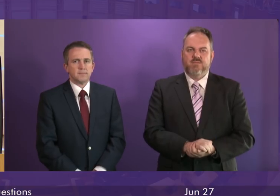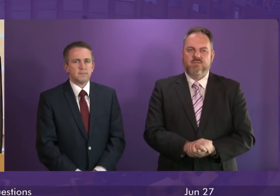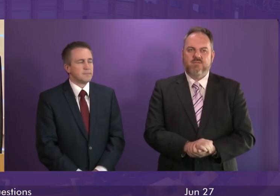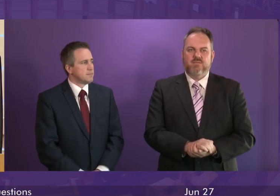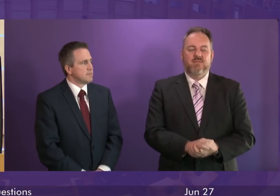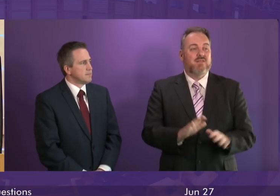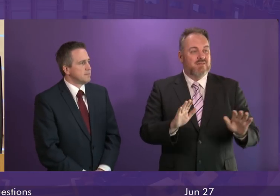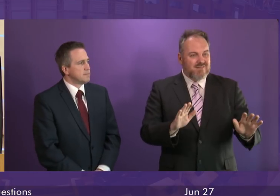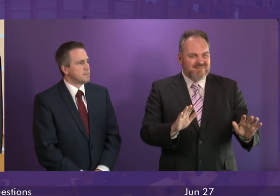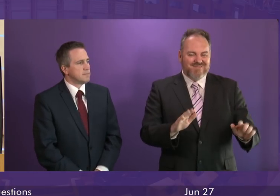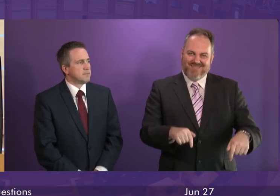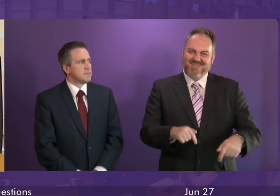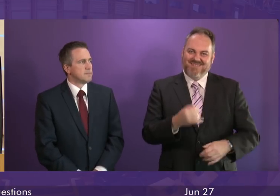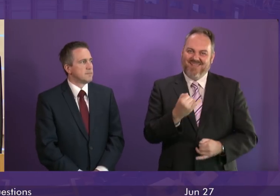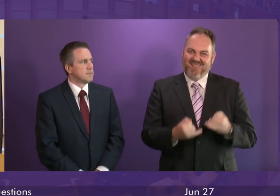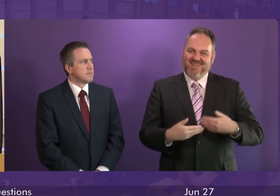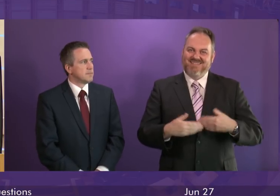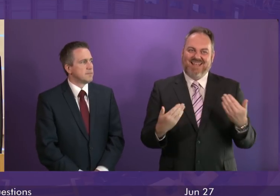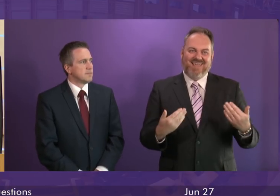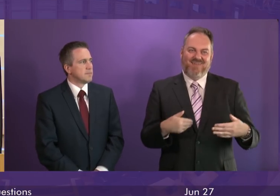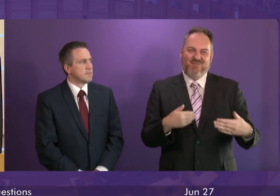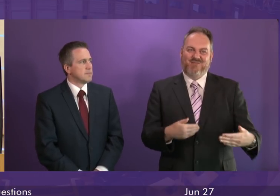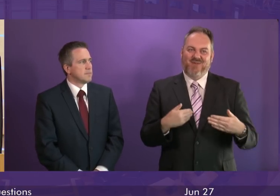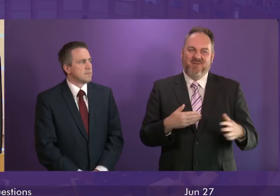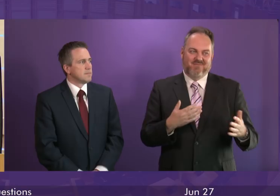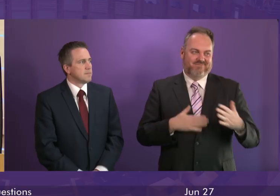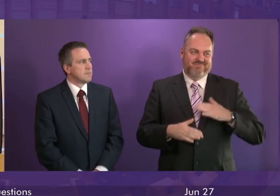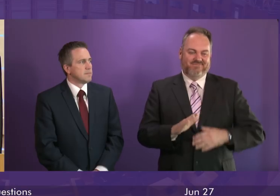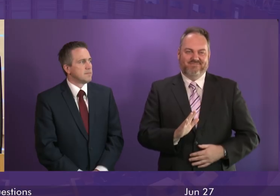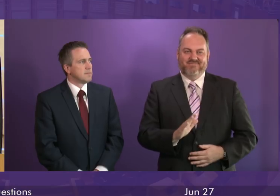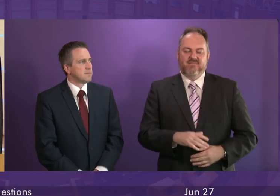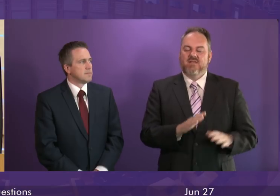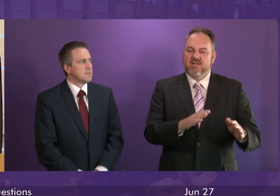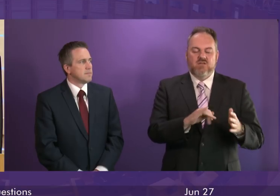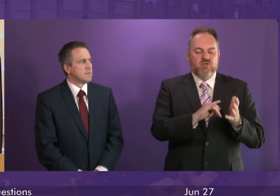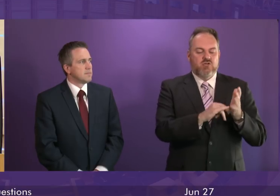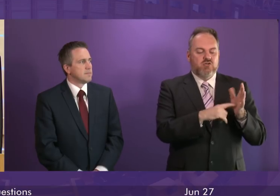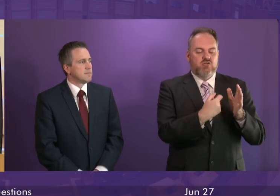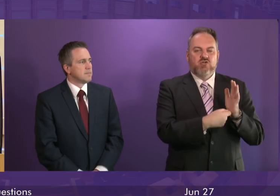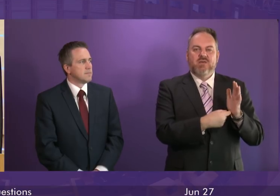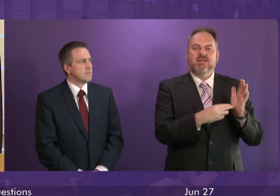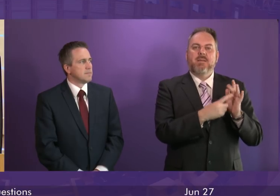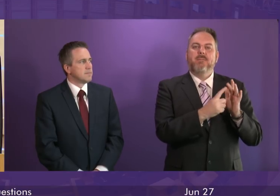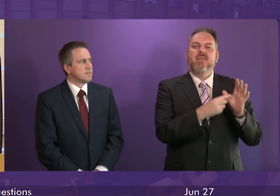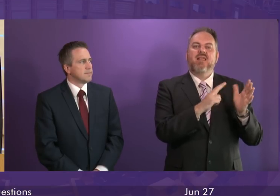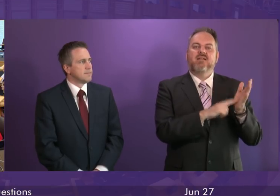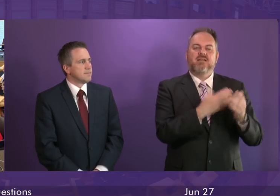We can tell it's the last, we can tell it's the last day of terror. move on to a real question from Stuart Macmillan. Stuart Macmillan, question number five.